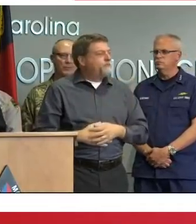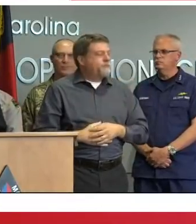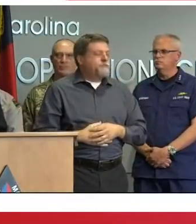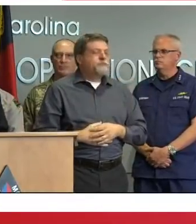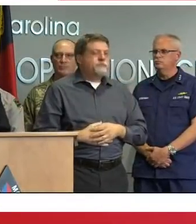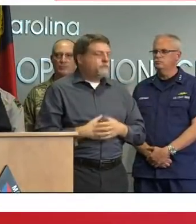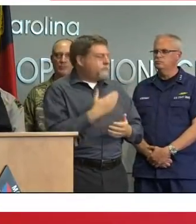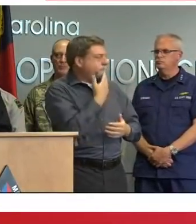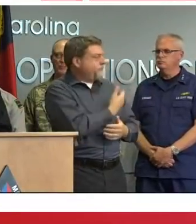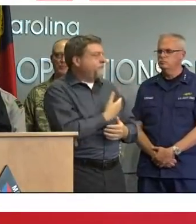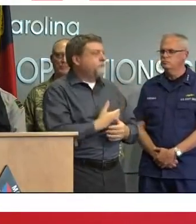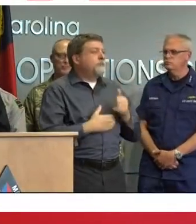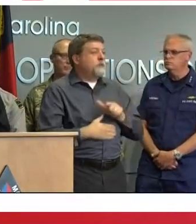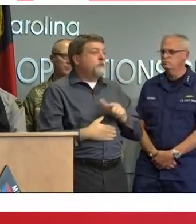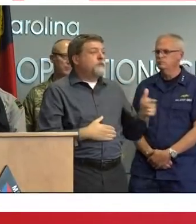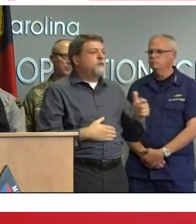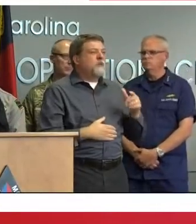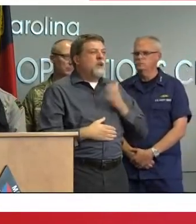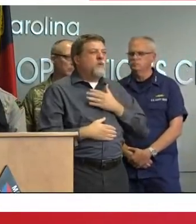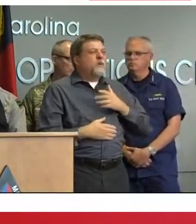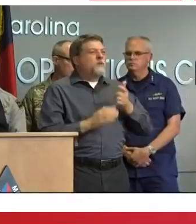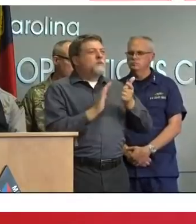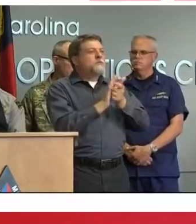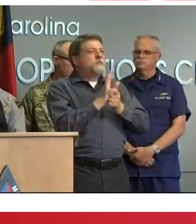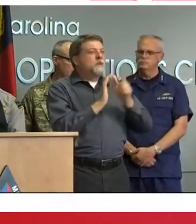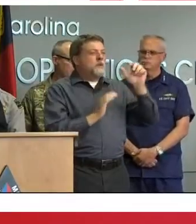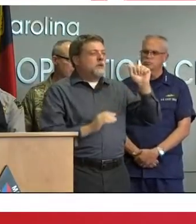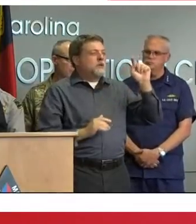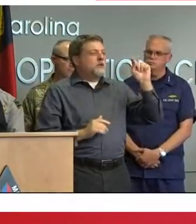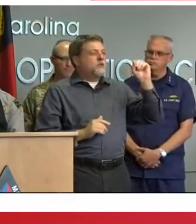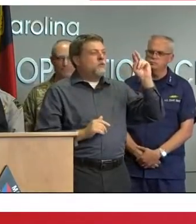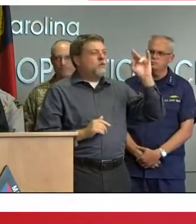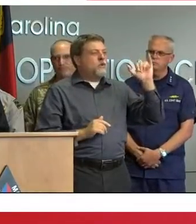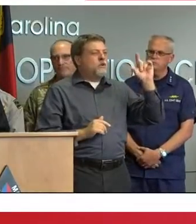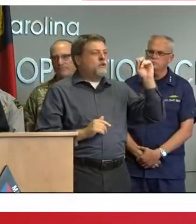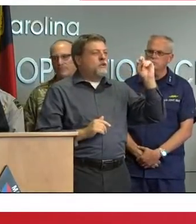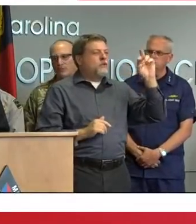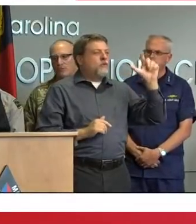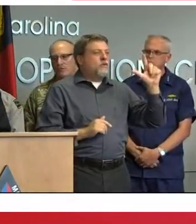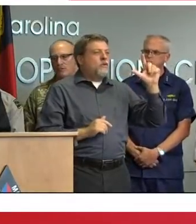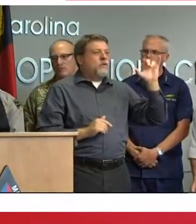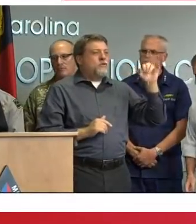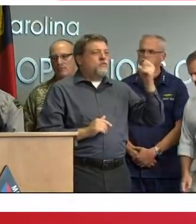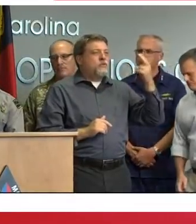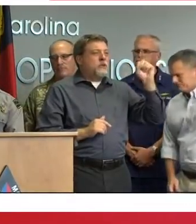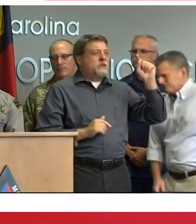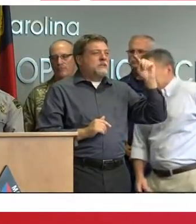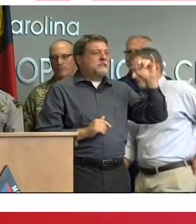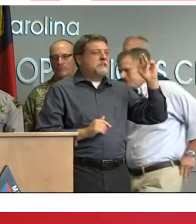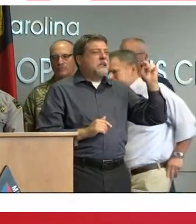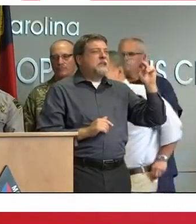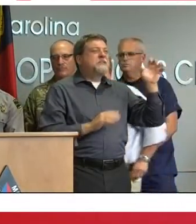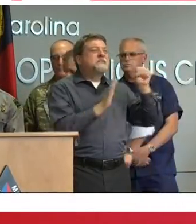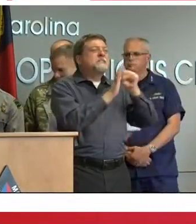carolina attorney general josh stein here to talk a bit about protecting consumers in the aftermath uh